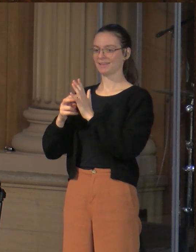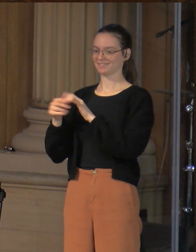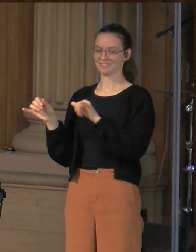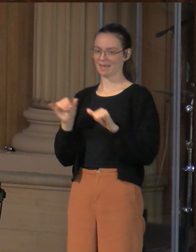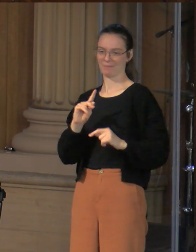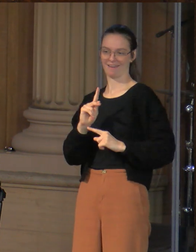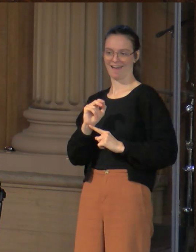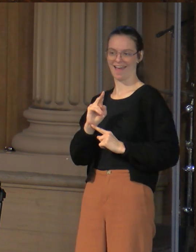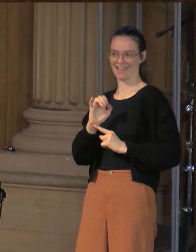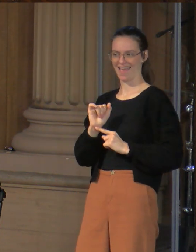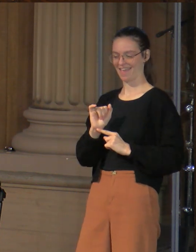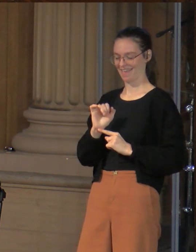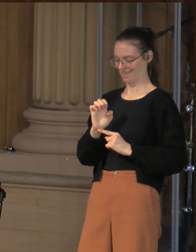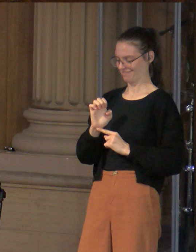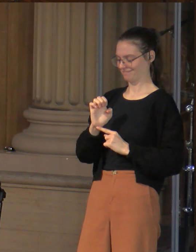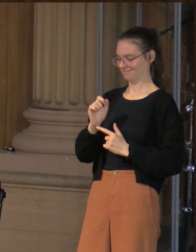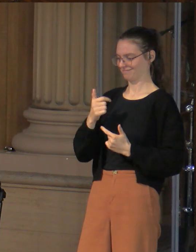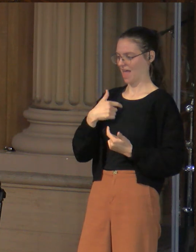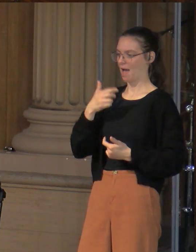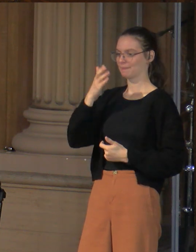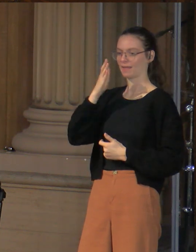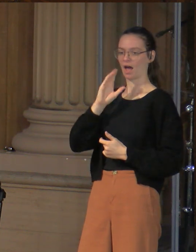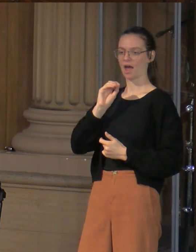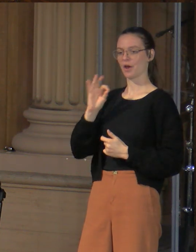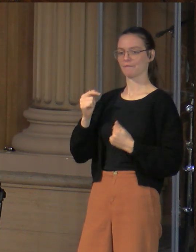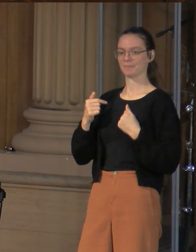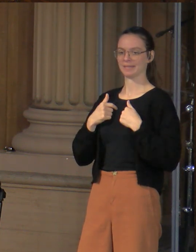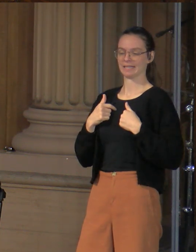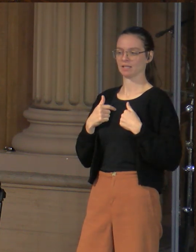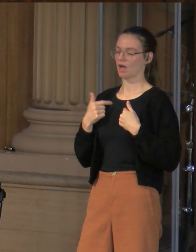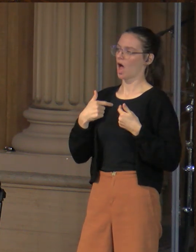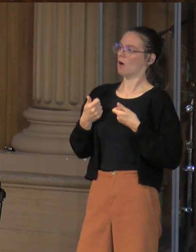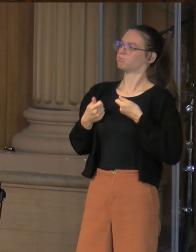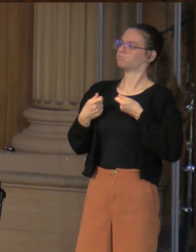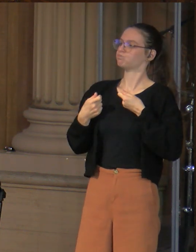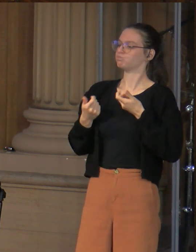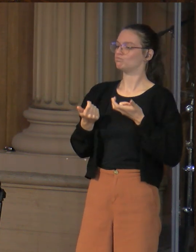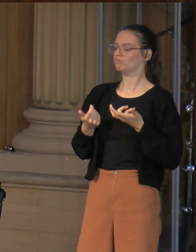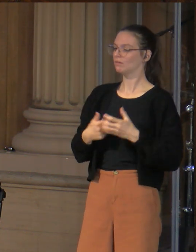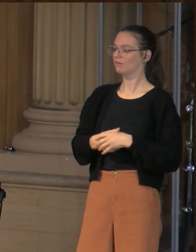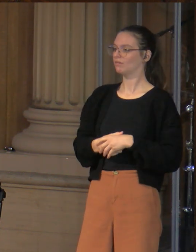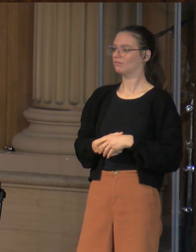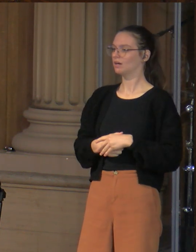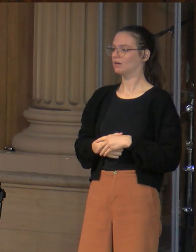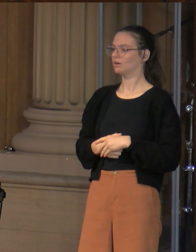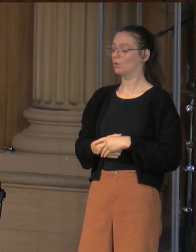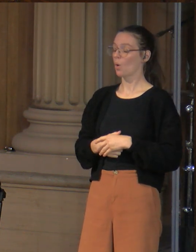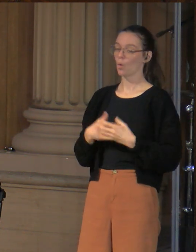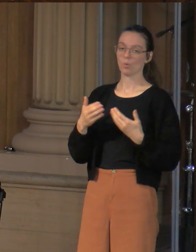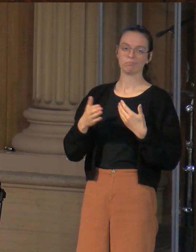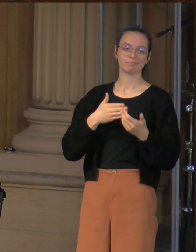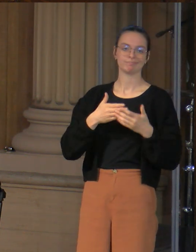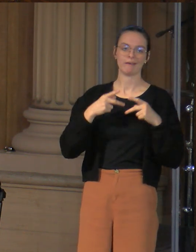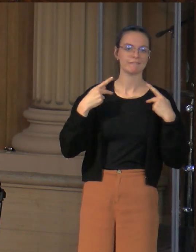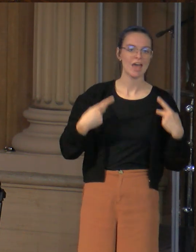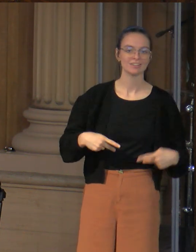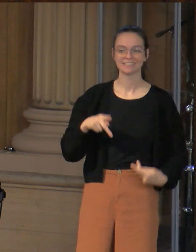I'm sitting in the judge's seat. I'm the God of this system. And so whether it's the Pharisees or Kanye West or us, we have this human